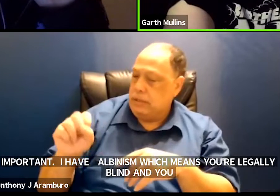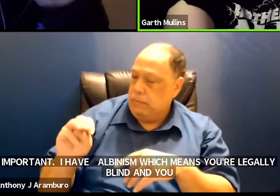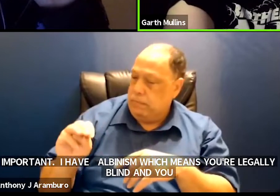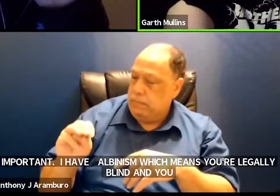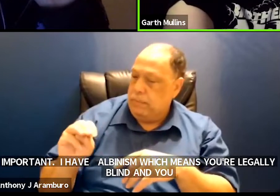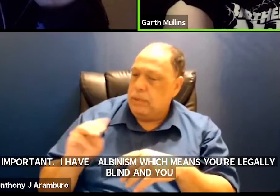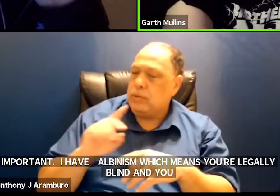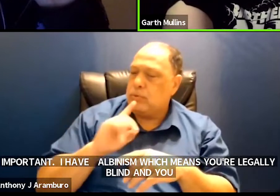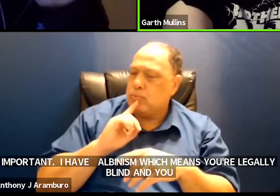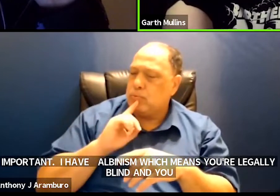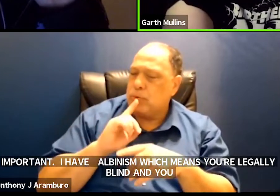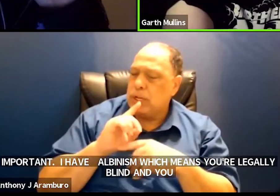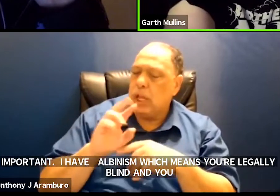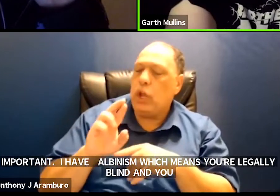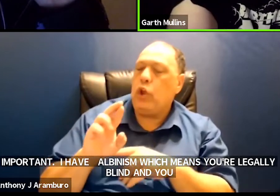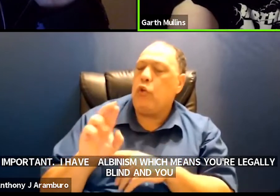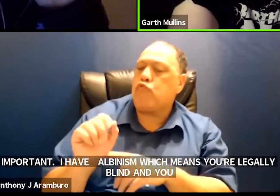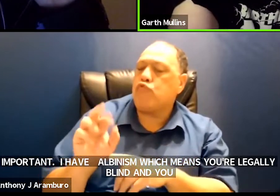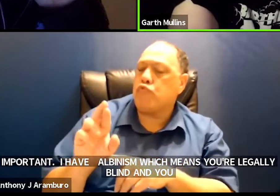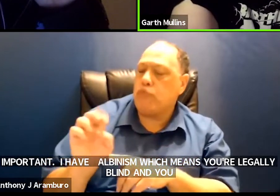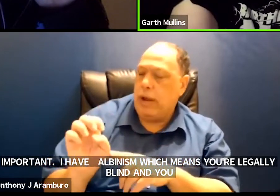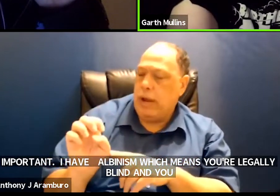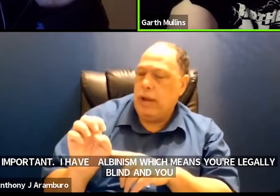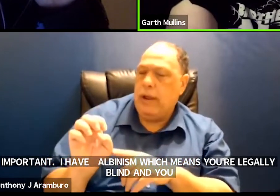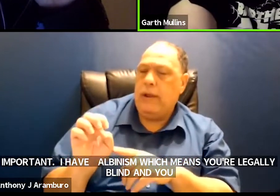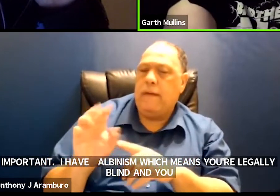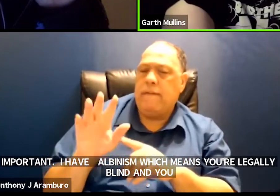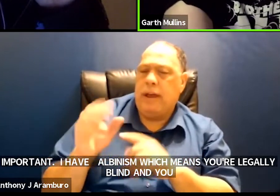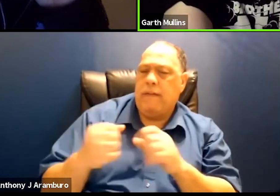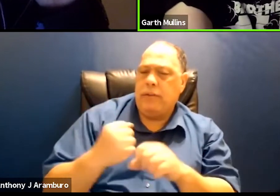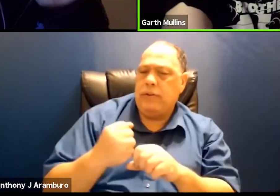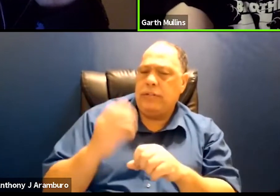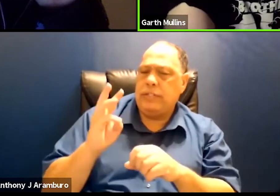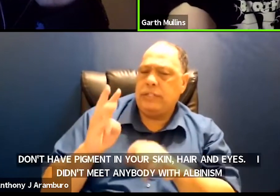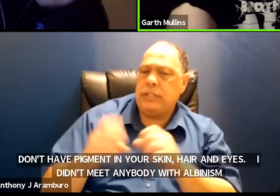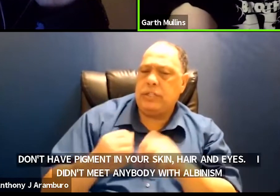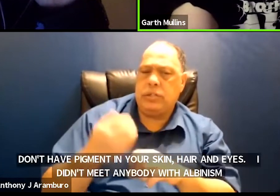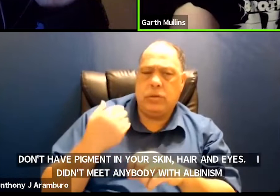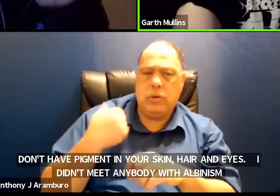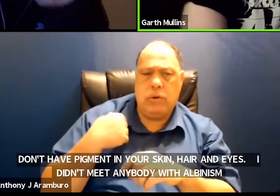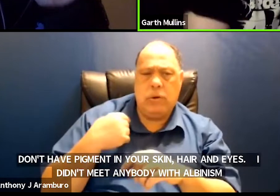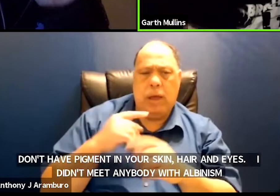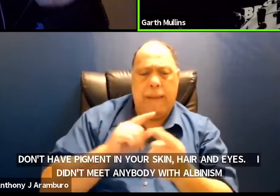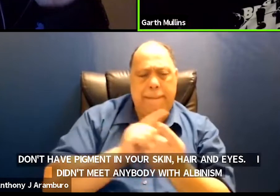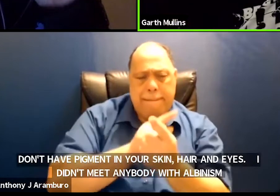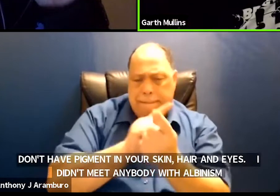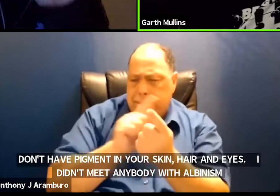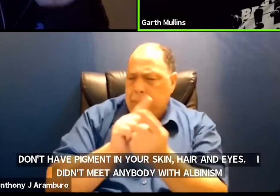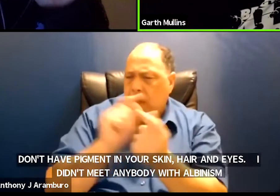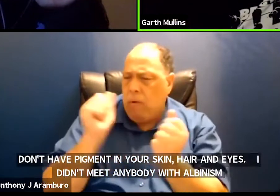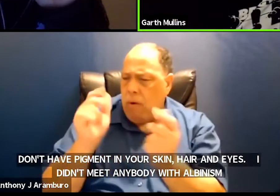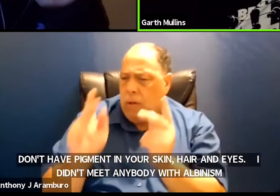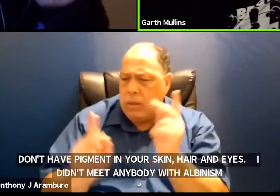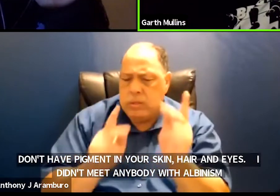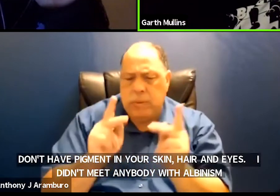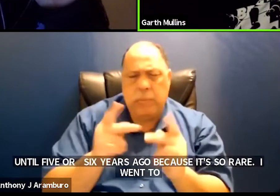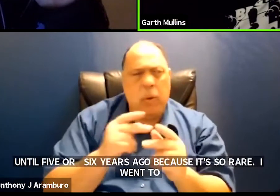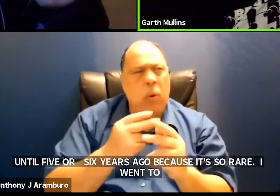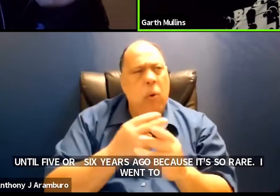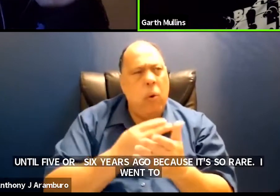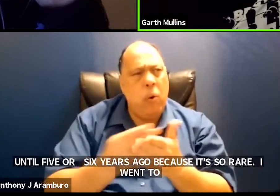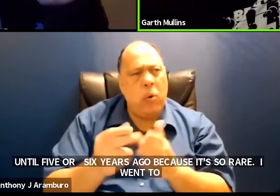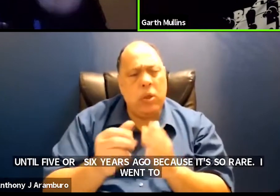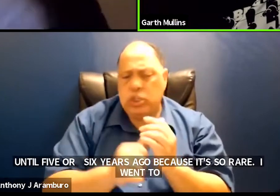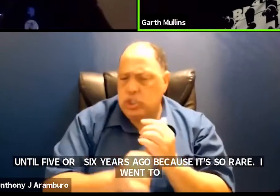was until like uh five or six years ago and i went to some conference i met all these people and i was like holy shit and